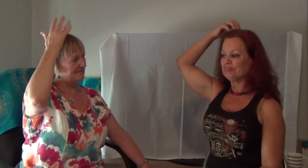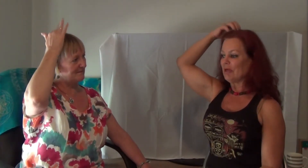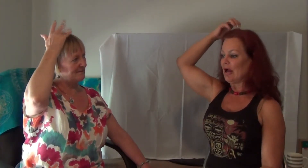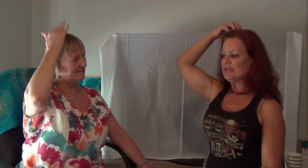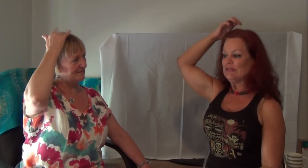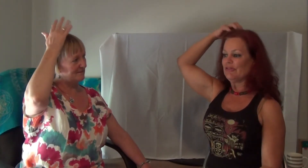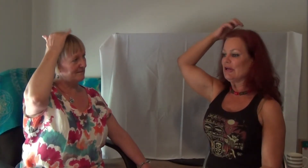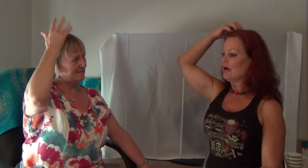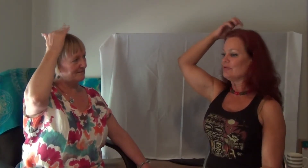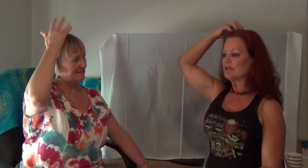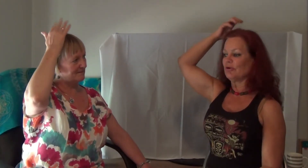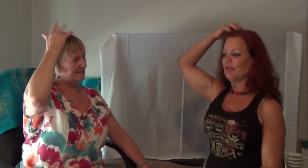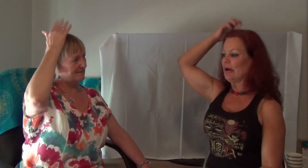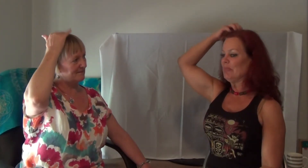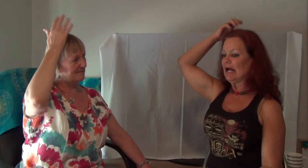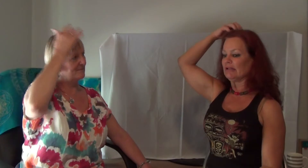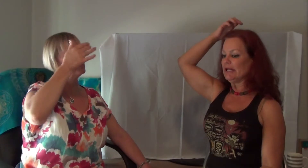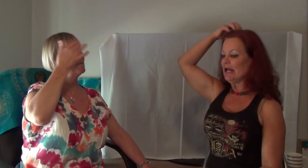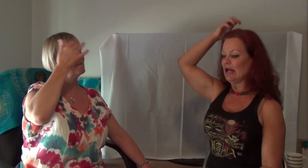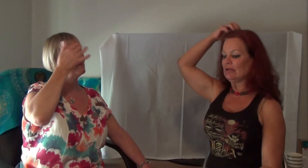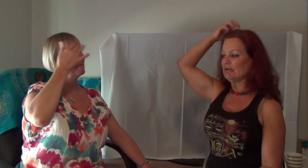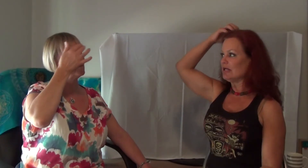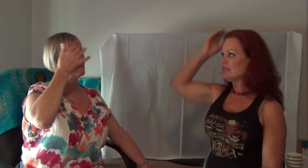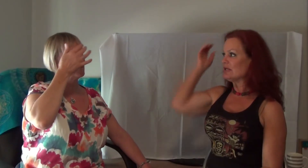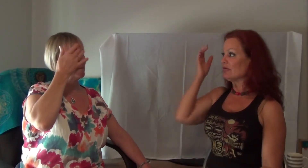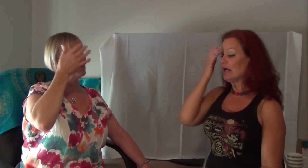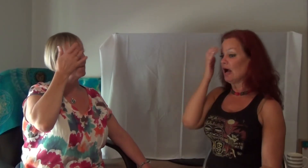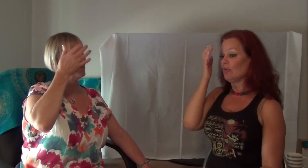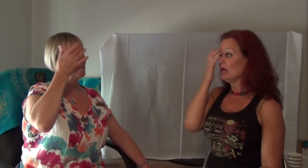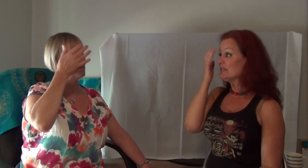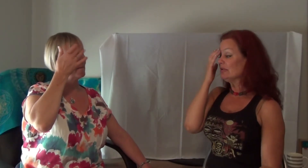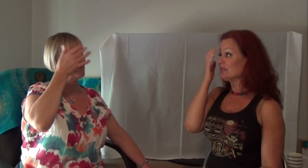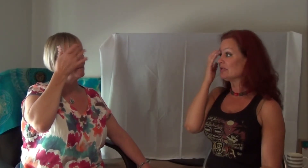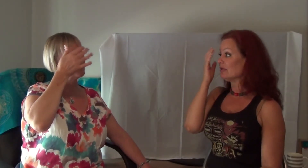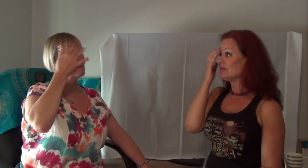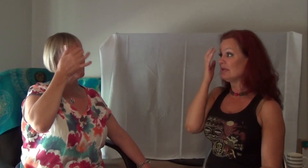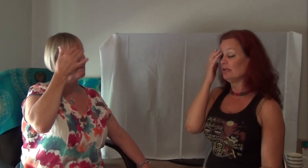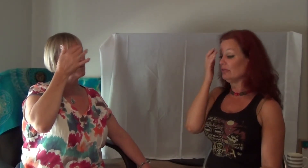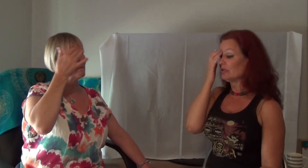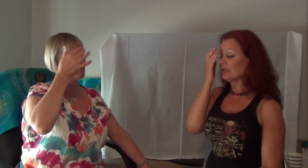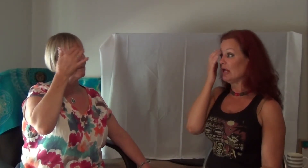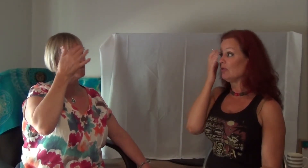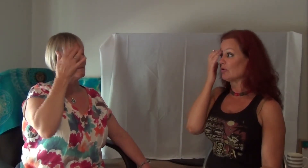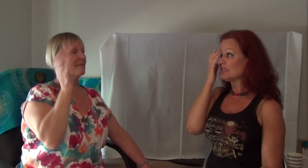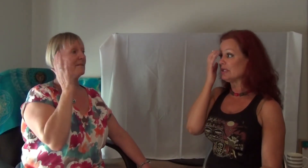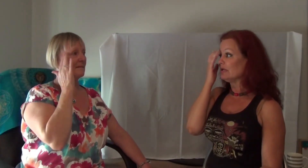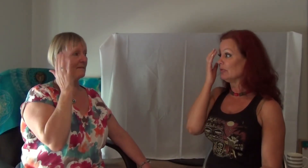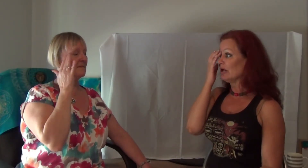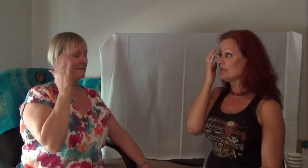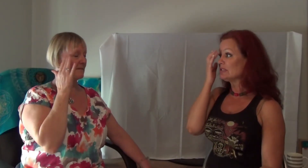I didn't think I was hurt that badly. And considering that I wasn't. It looked a lot worse than it was.